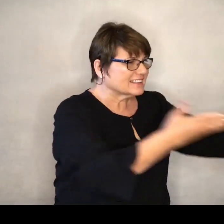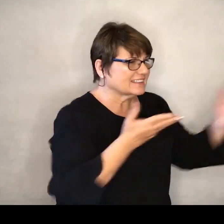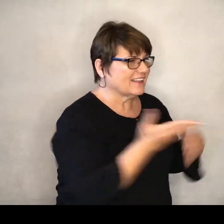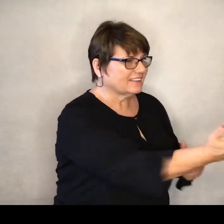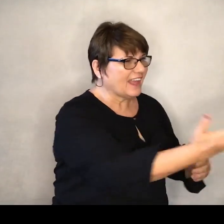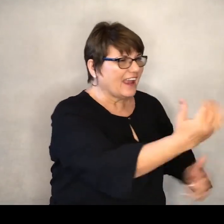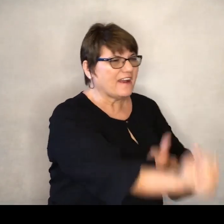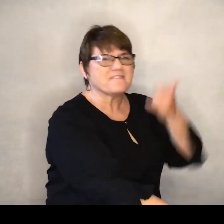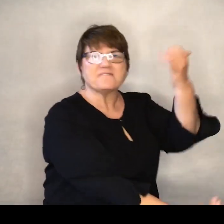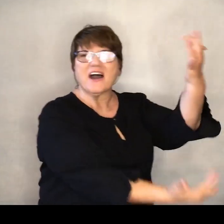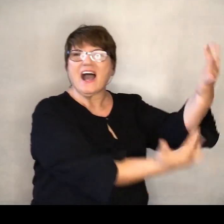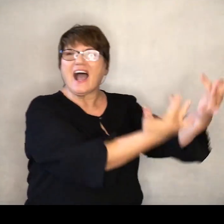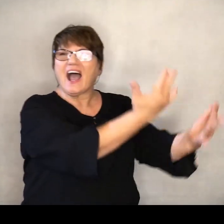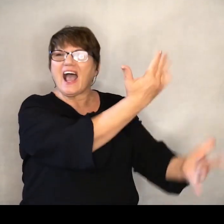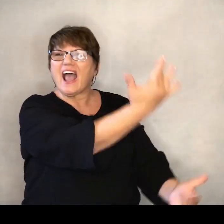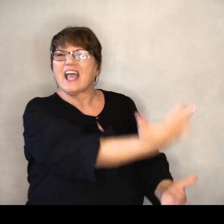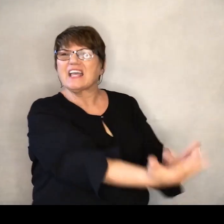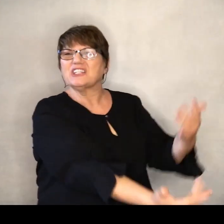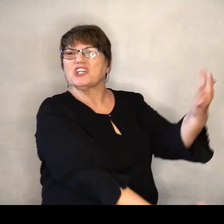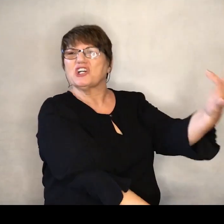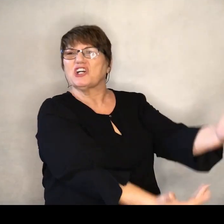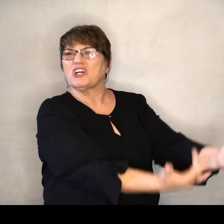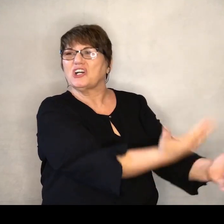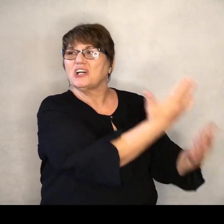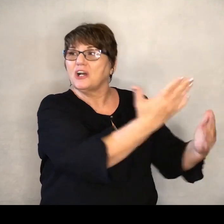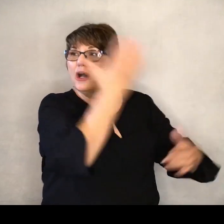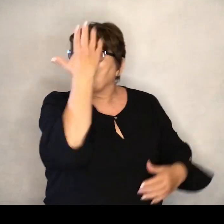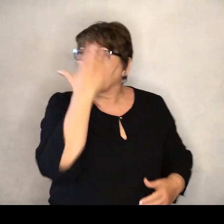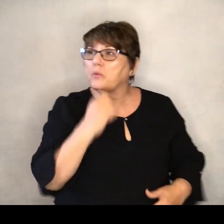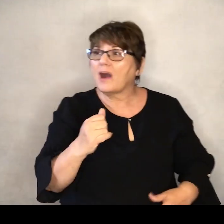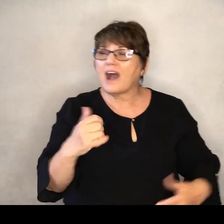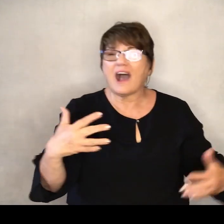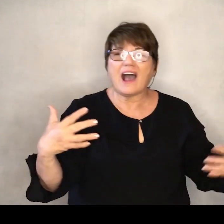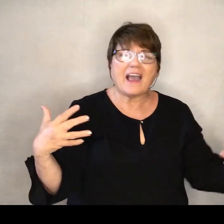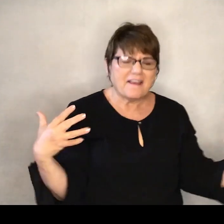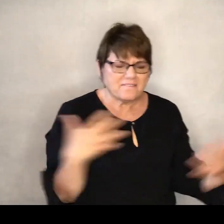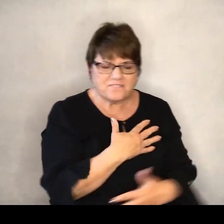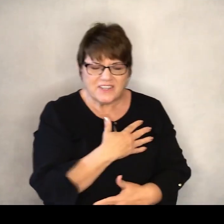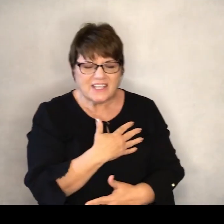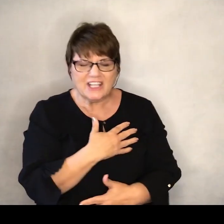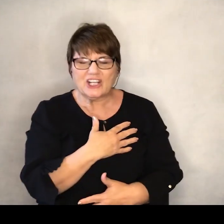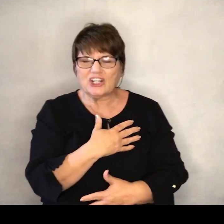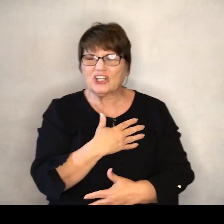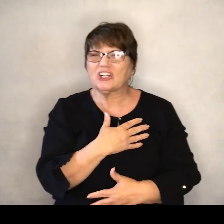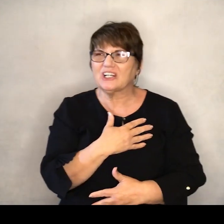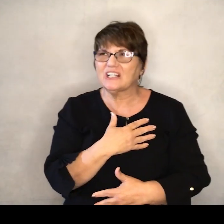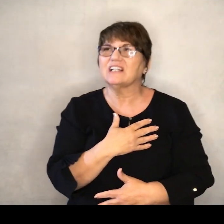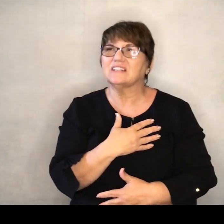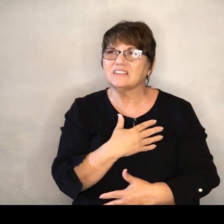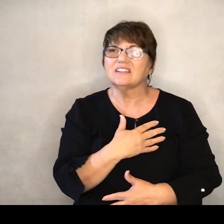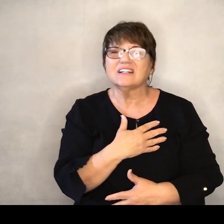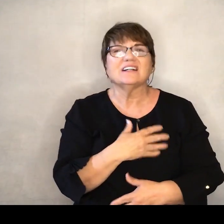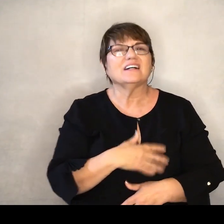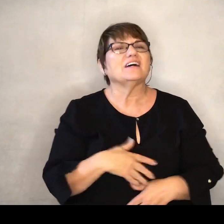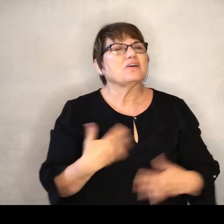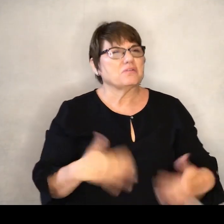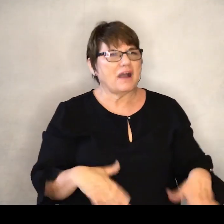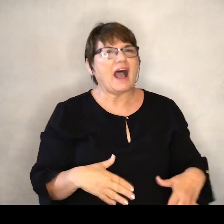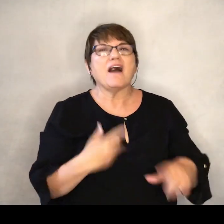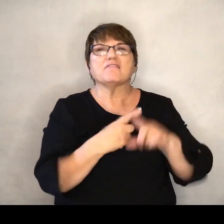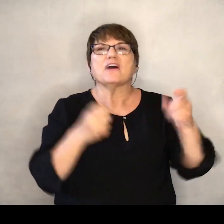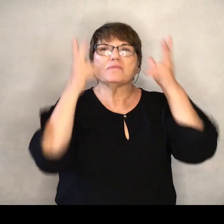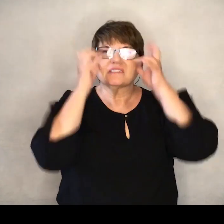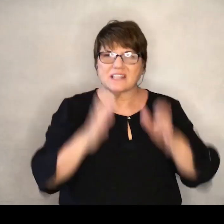fire, close fear, he is a liar